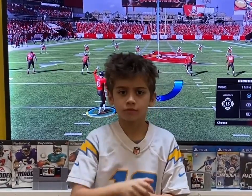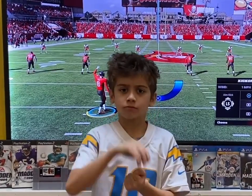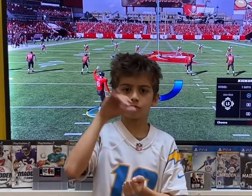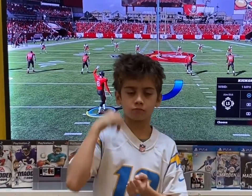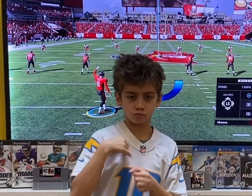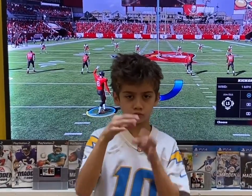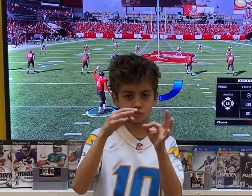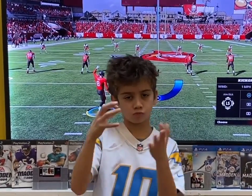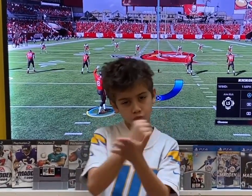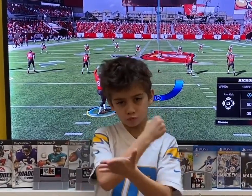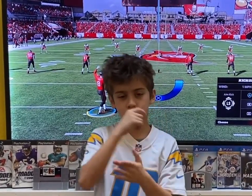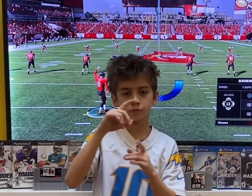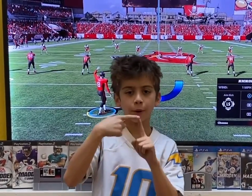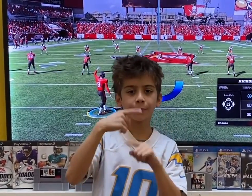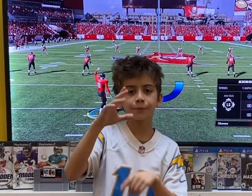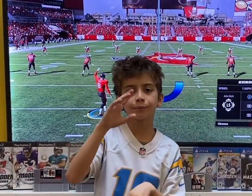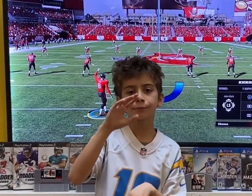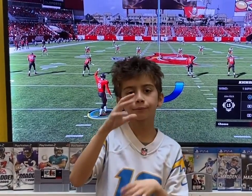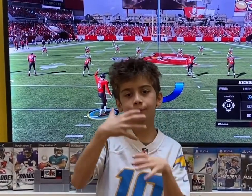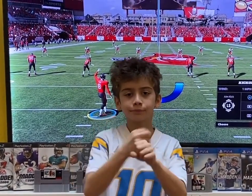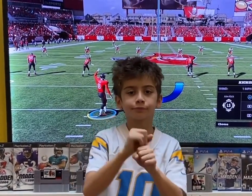Let me give you a brief history of the Madden game.